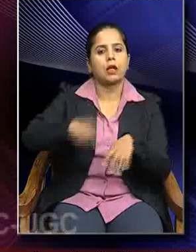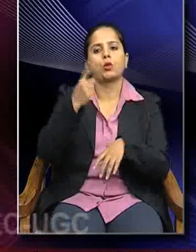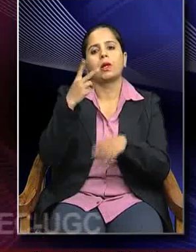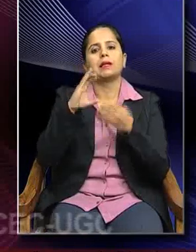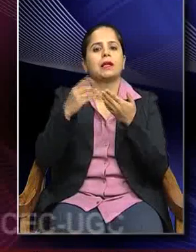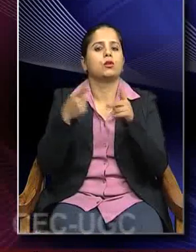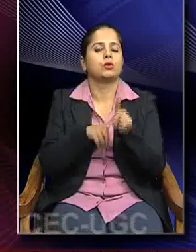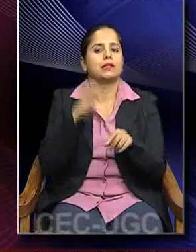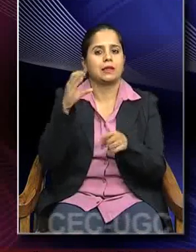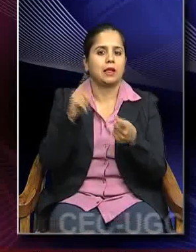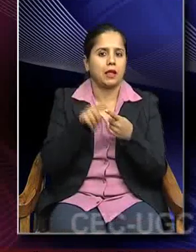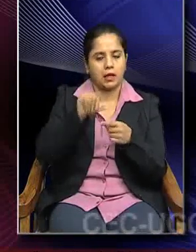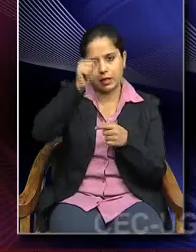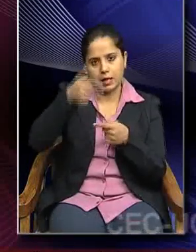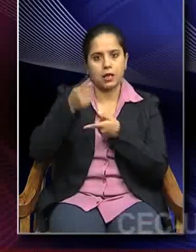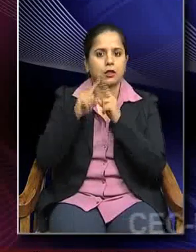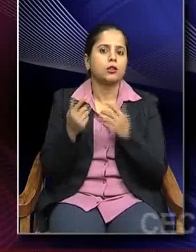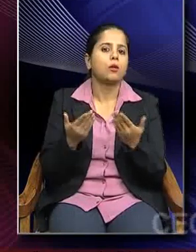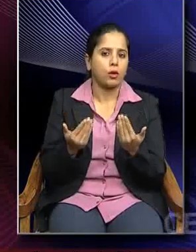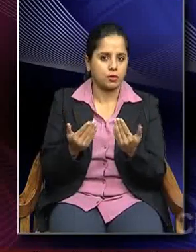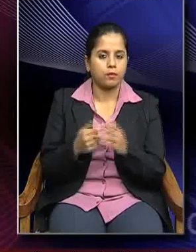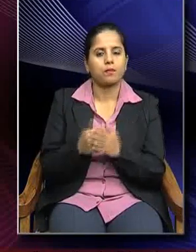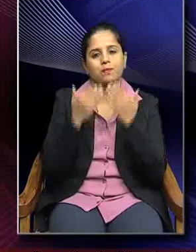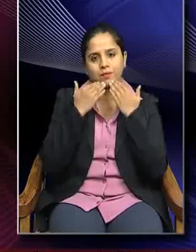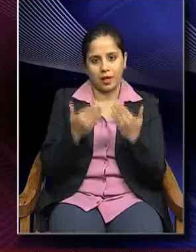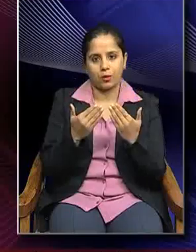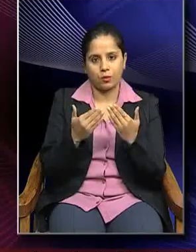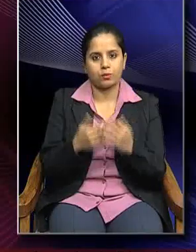CE in Indian history. Thank you.